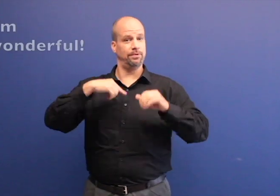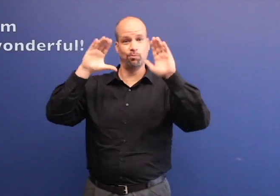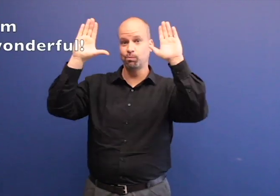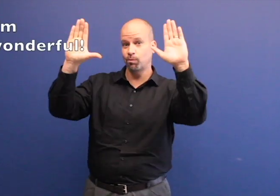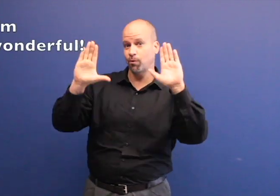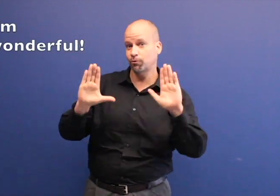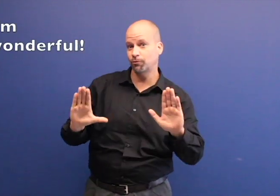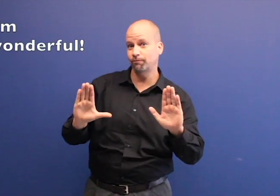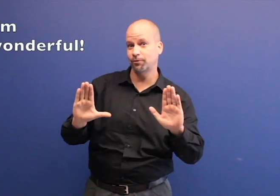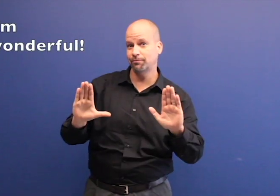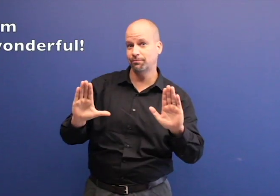I'm wonderful.